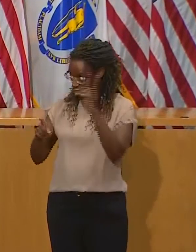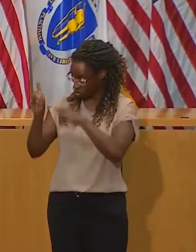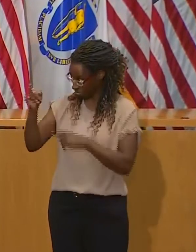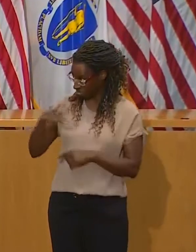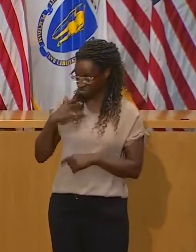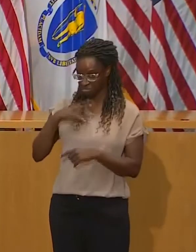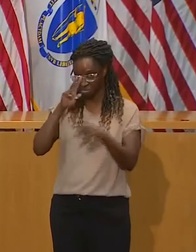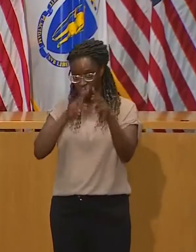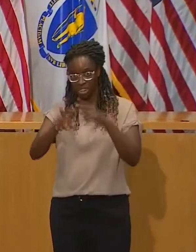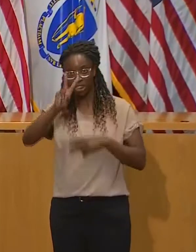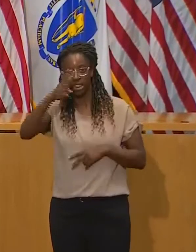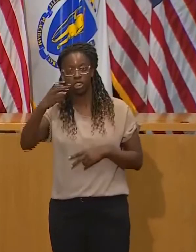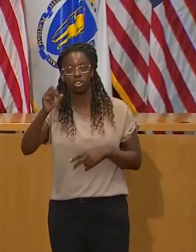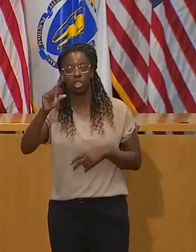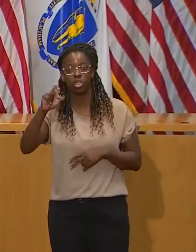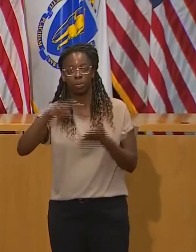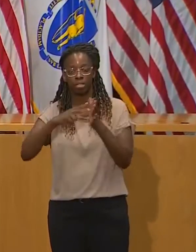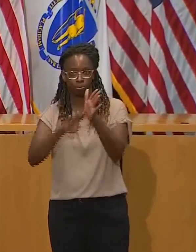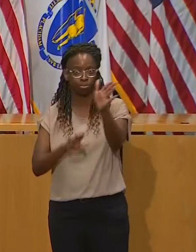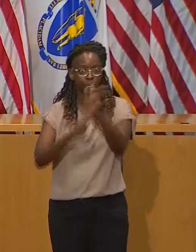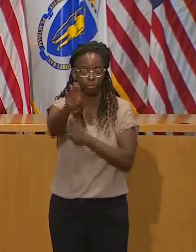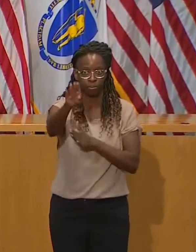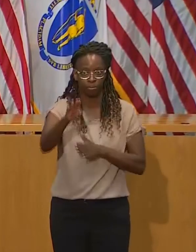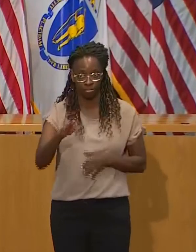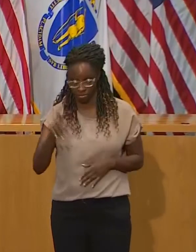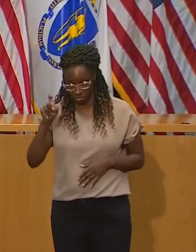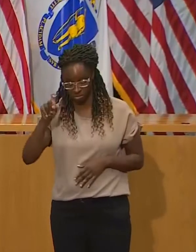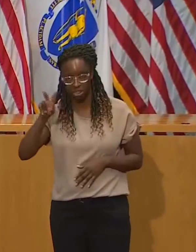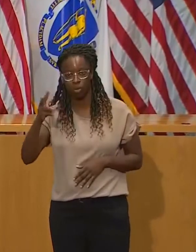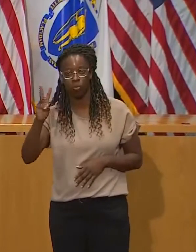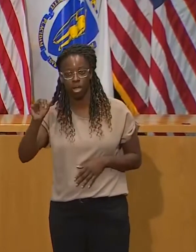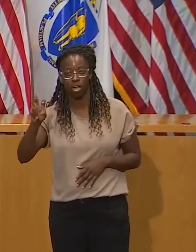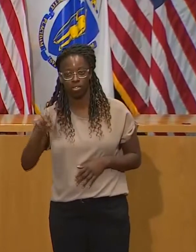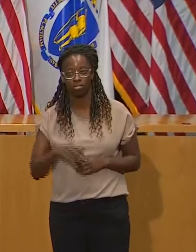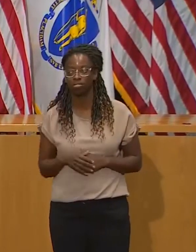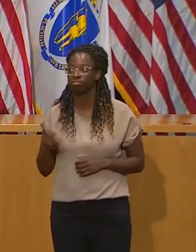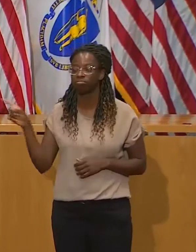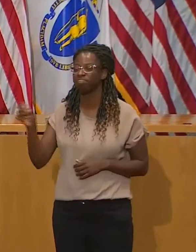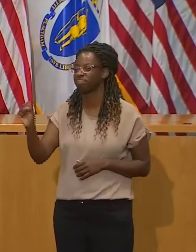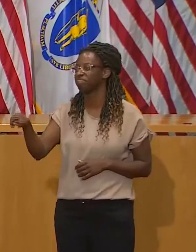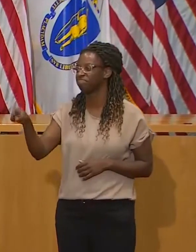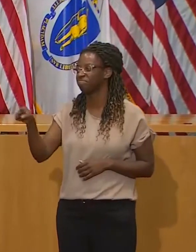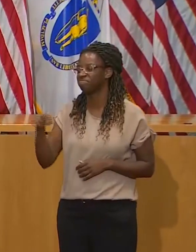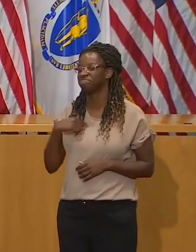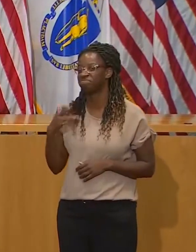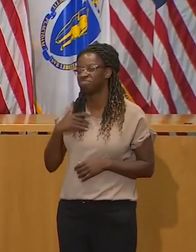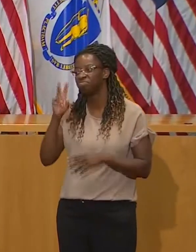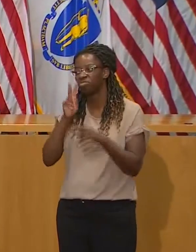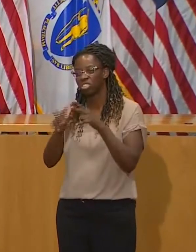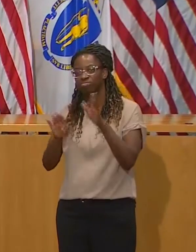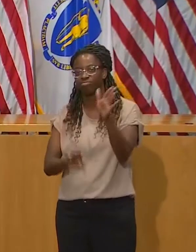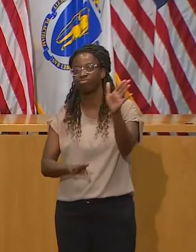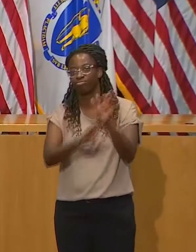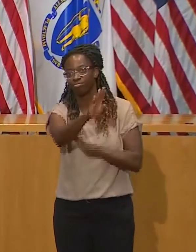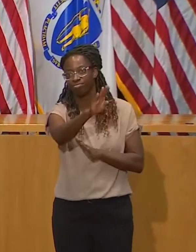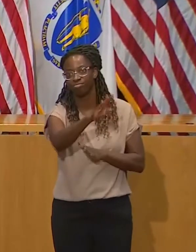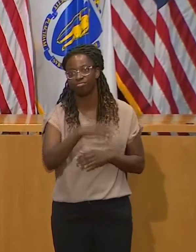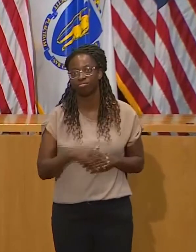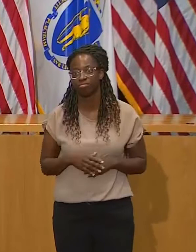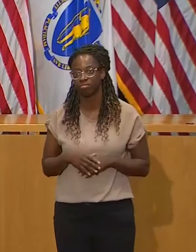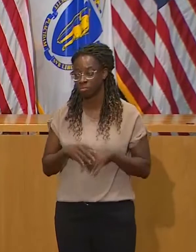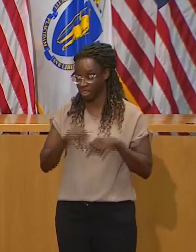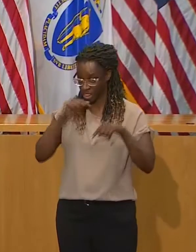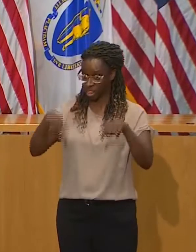we were going to see increases in case numbers in the fall, and we are. And it's not just true here. It's true around the rest of the country,